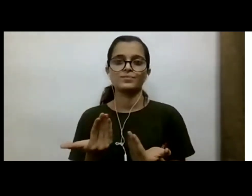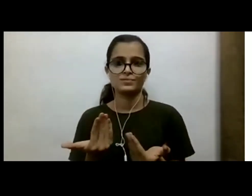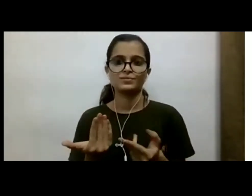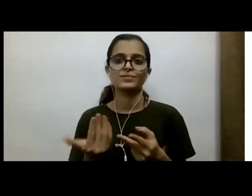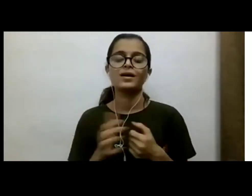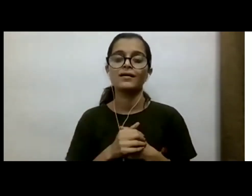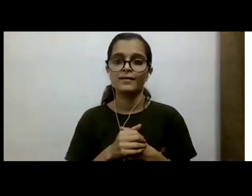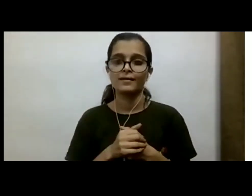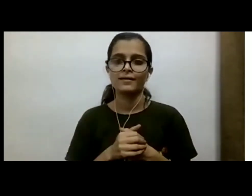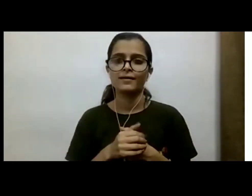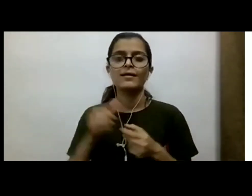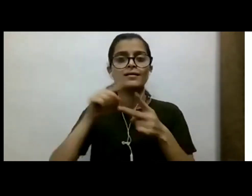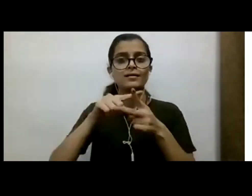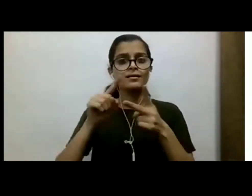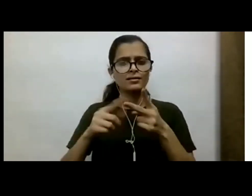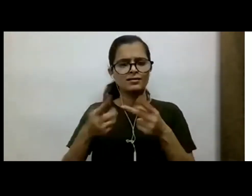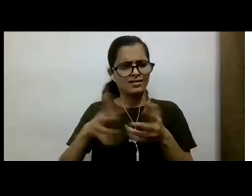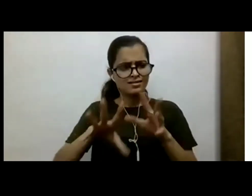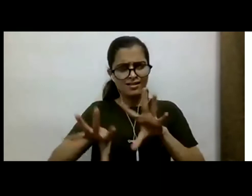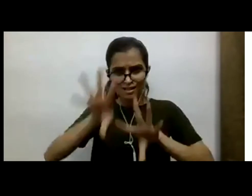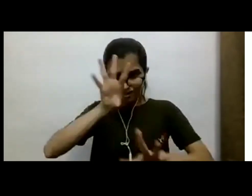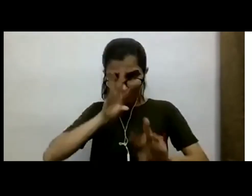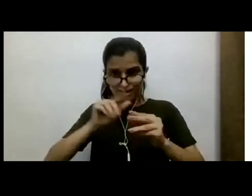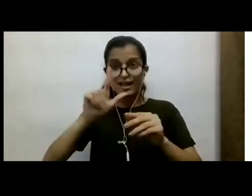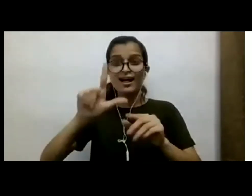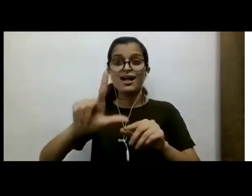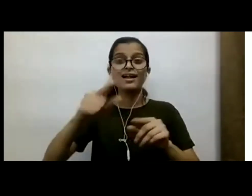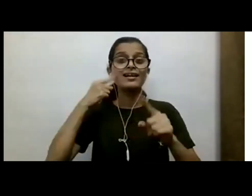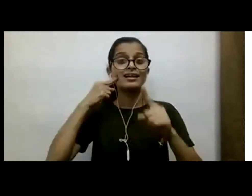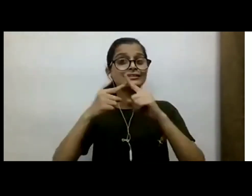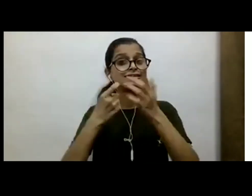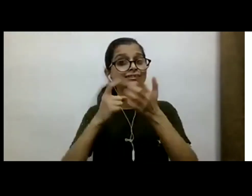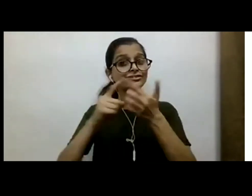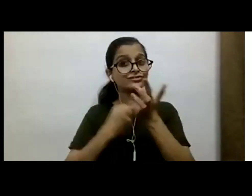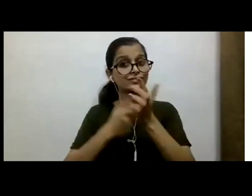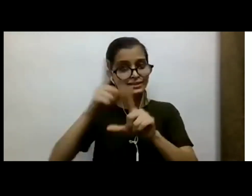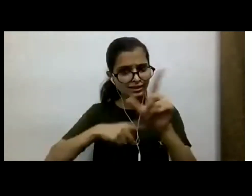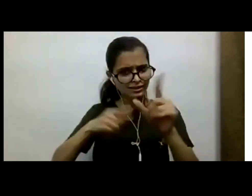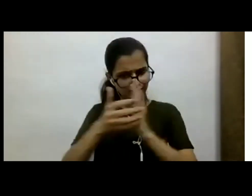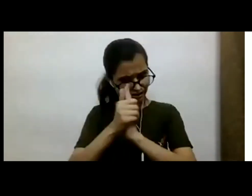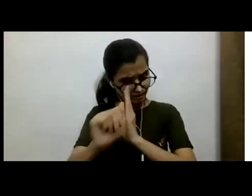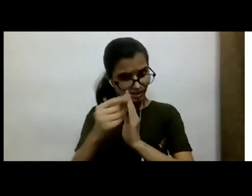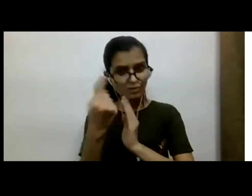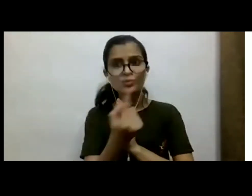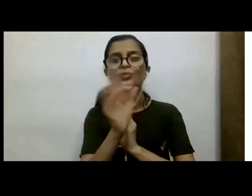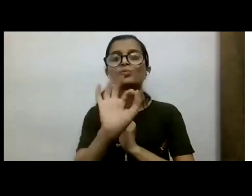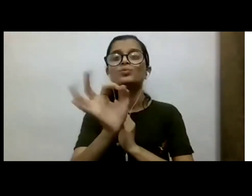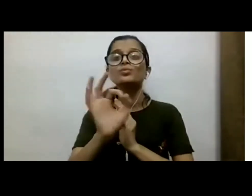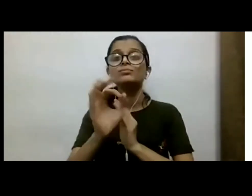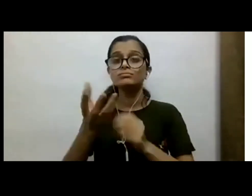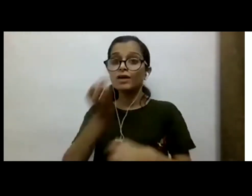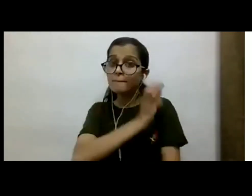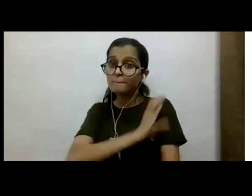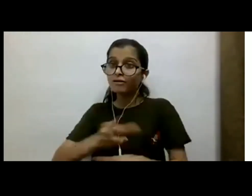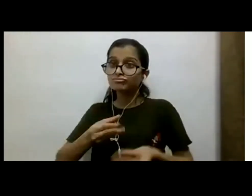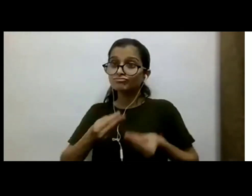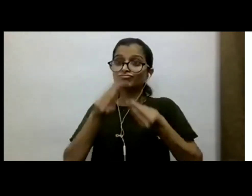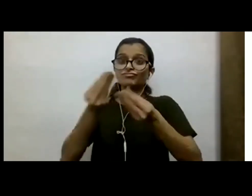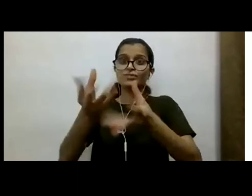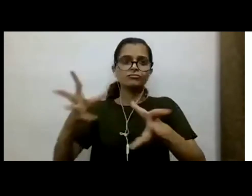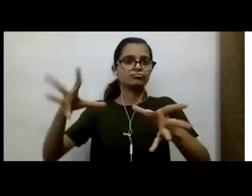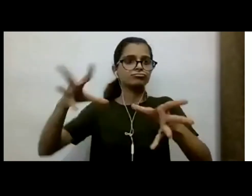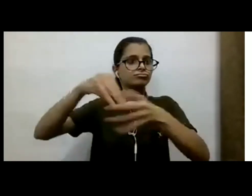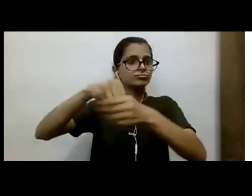So, literacy not only as a skill, but literacy to empower you to be part of this democratic process,